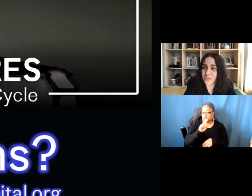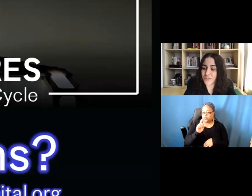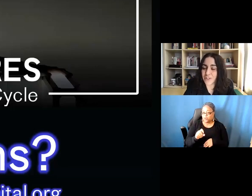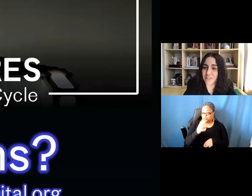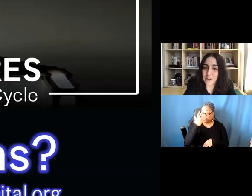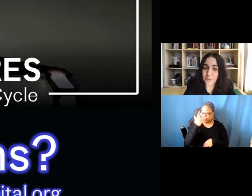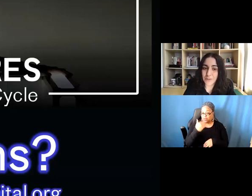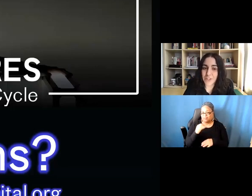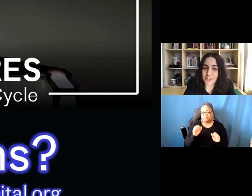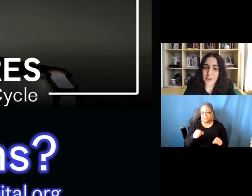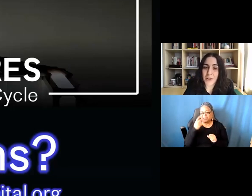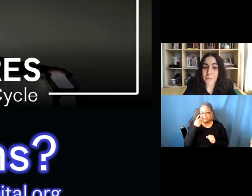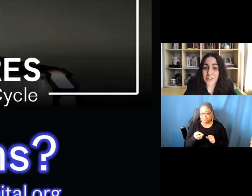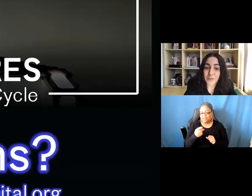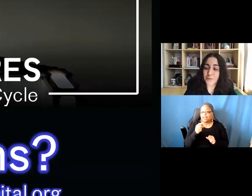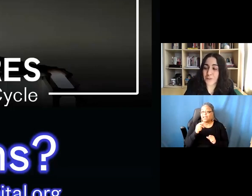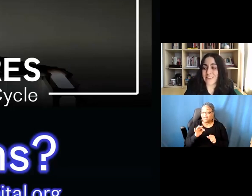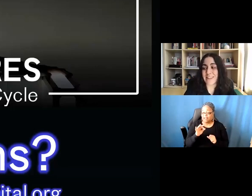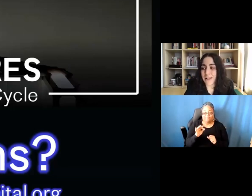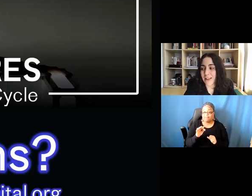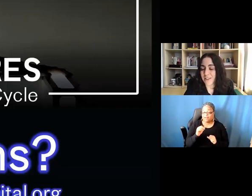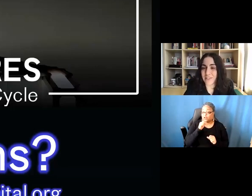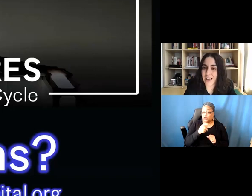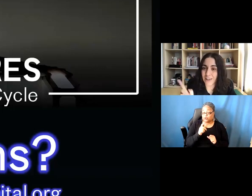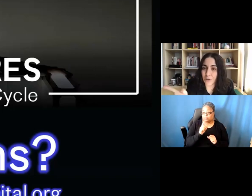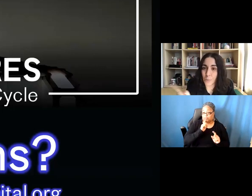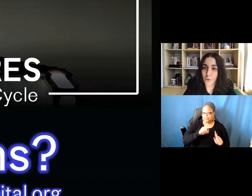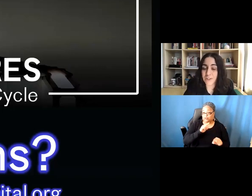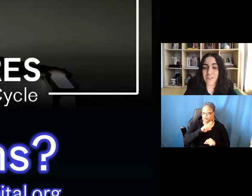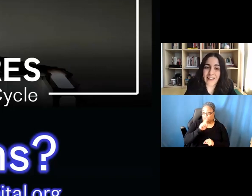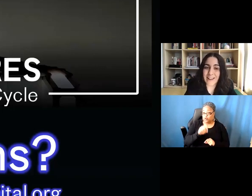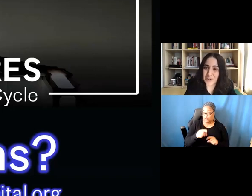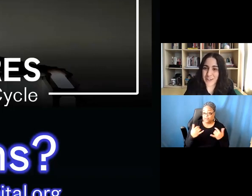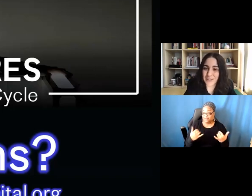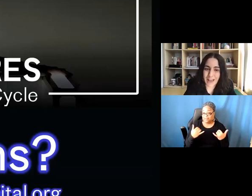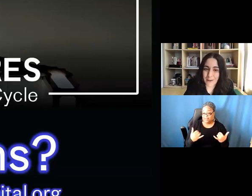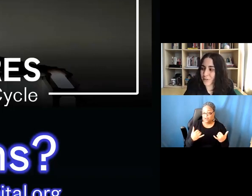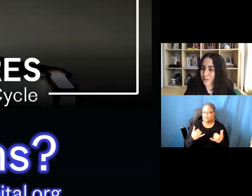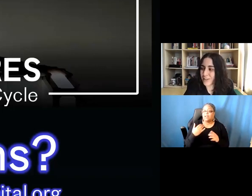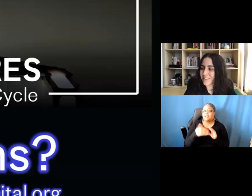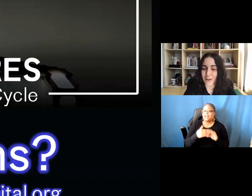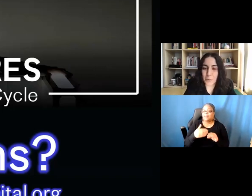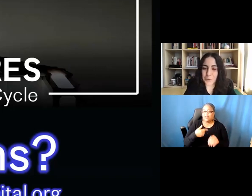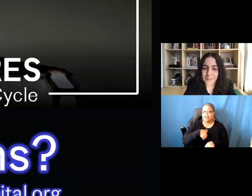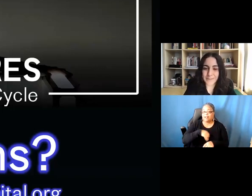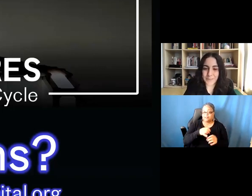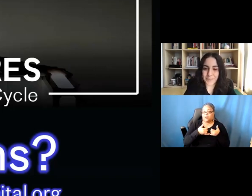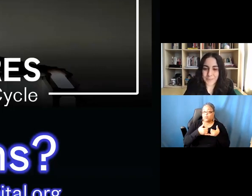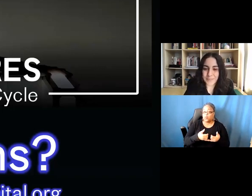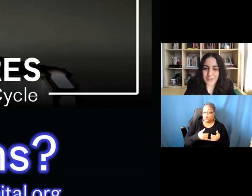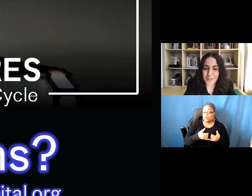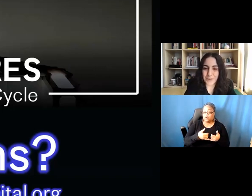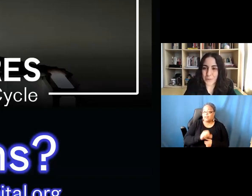question during this info session, please feel free to email us at awards at creativecapital.org.